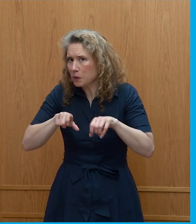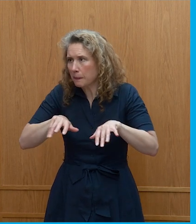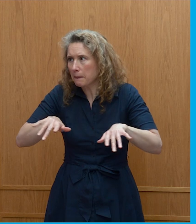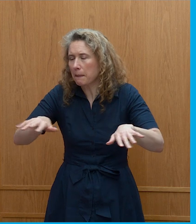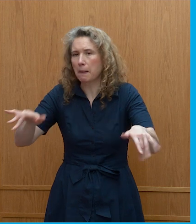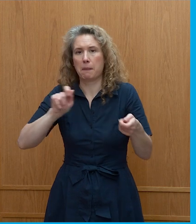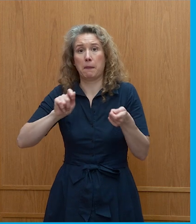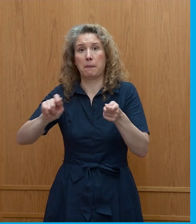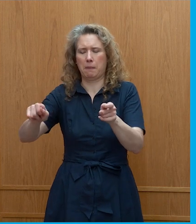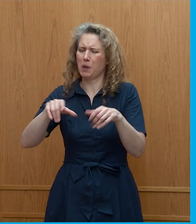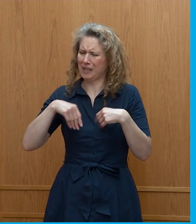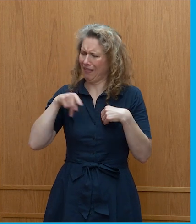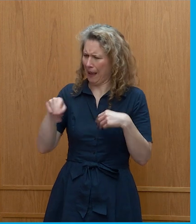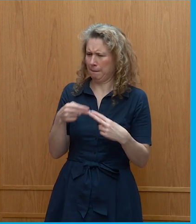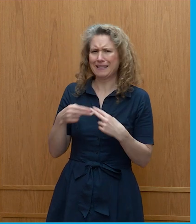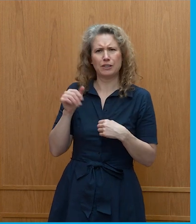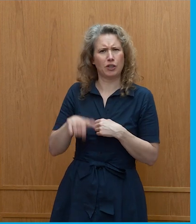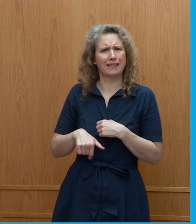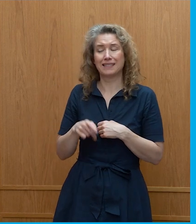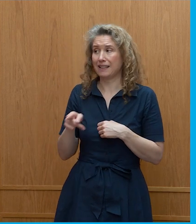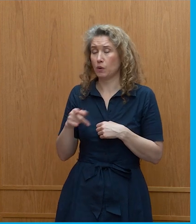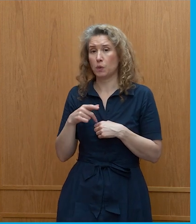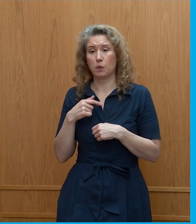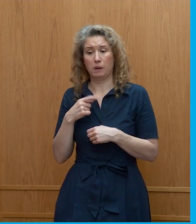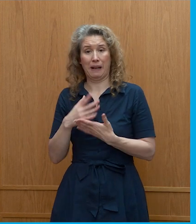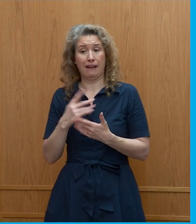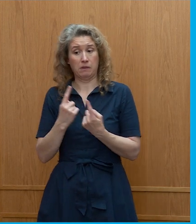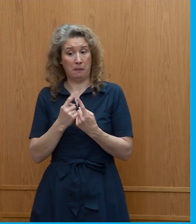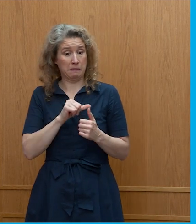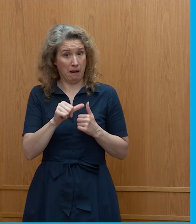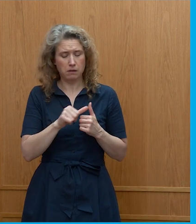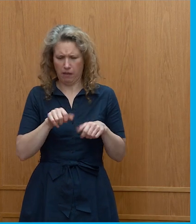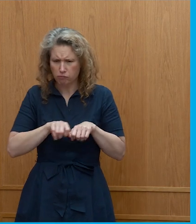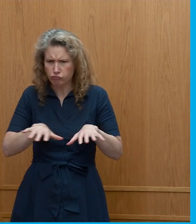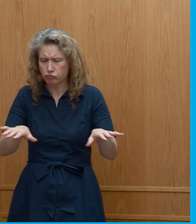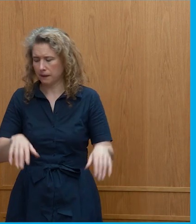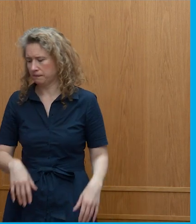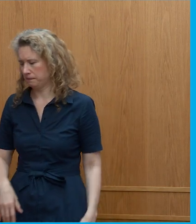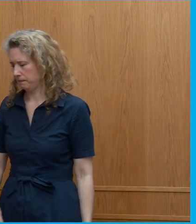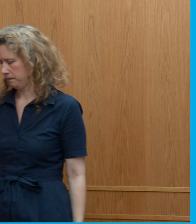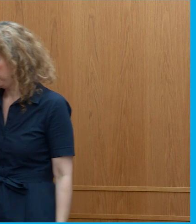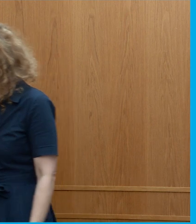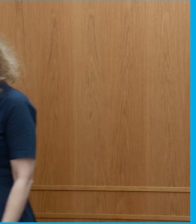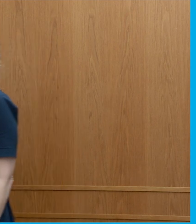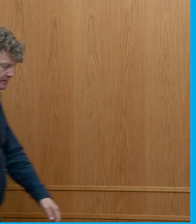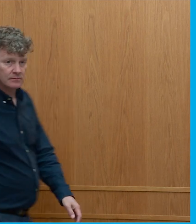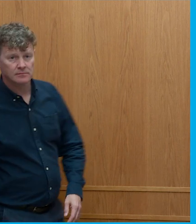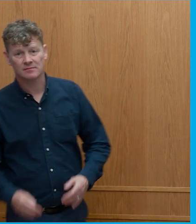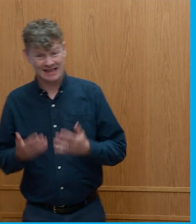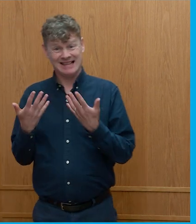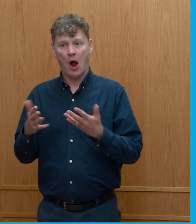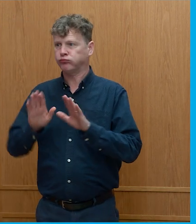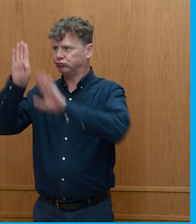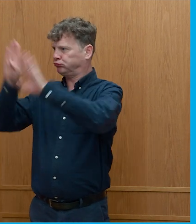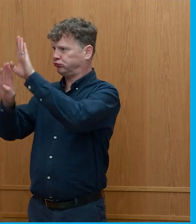take that message forward if you are convinced that some things are better than other the hands are flying up and we've